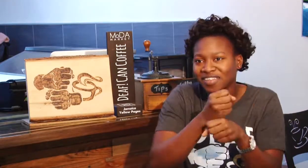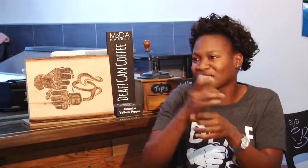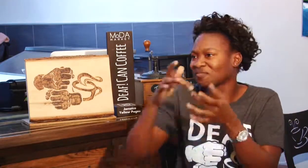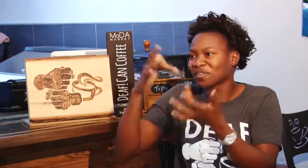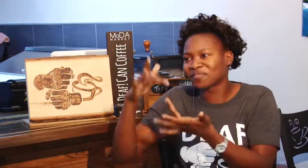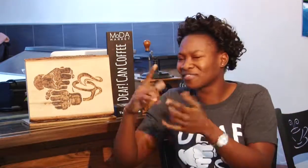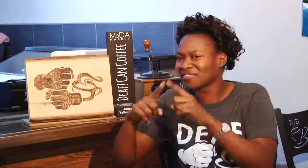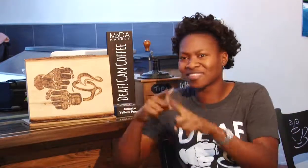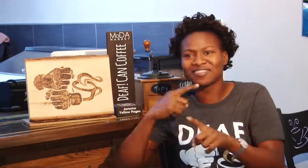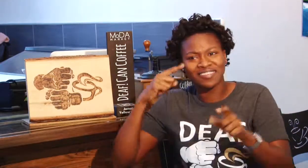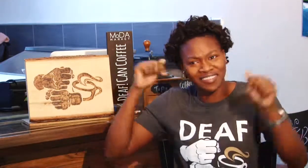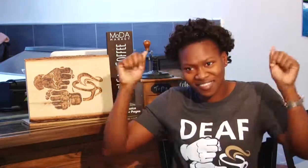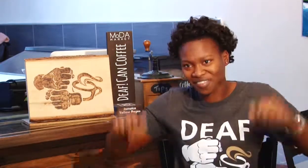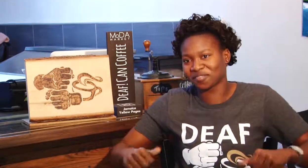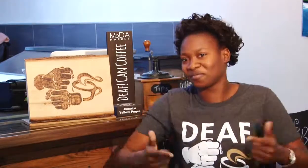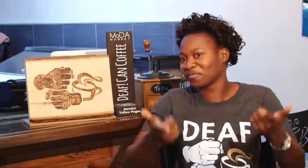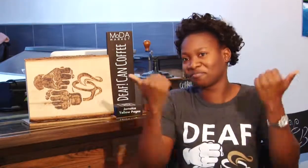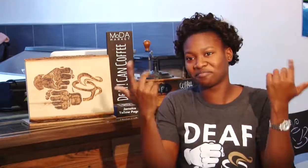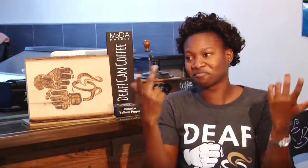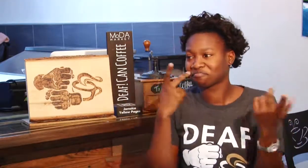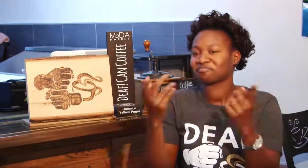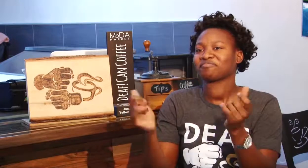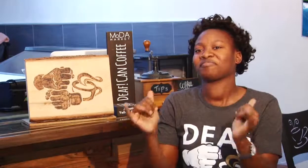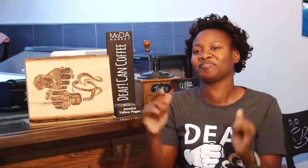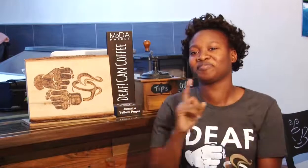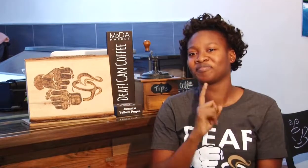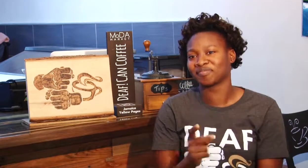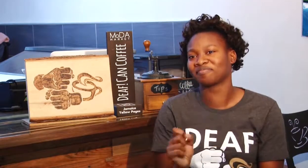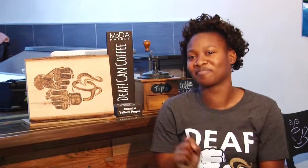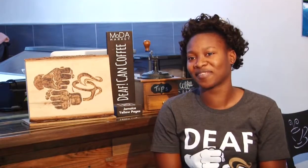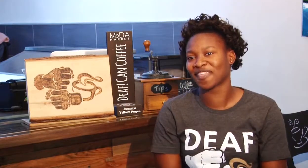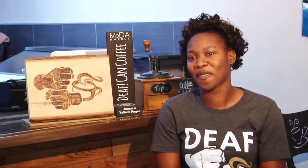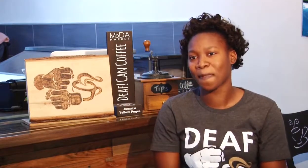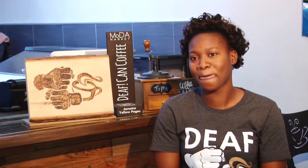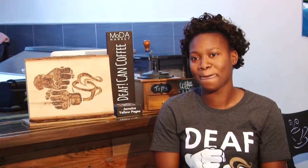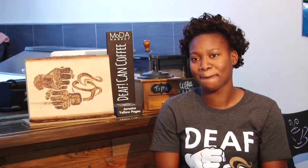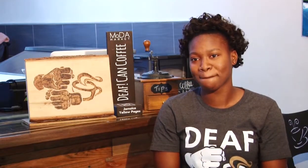here too. We do so many things other than just coffee too, but we want people to just come and see it and experience it.